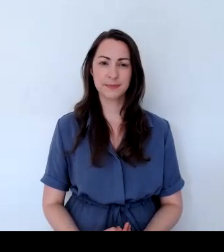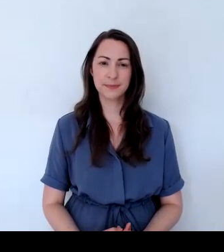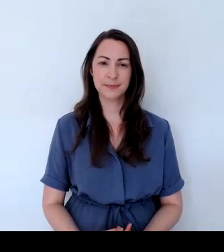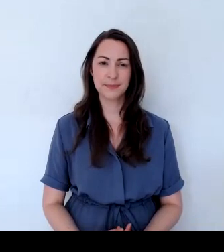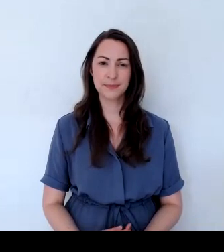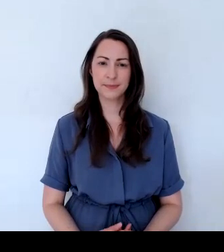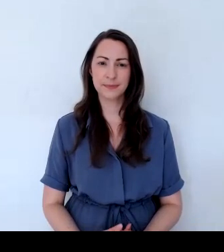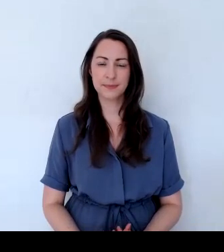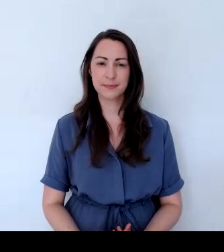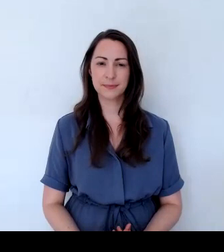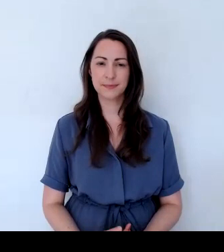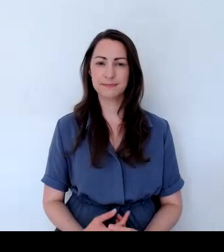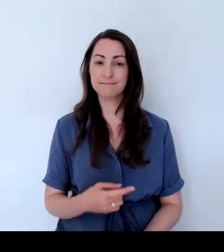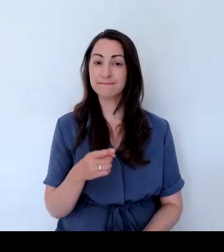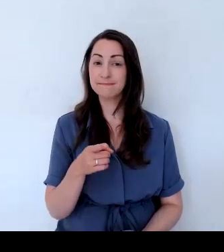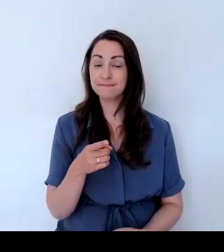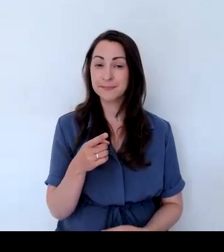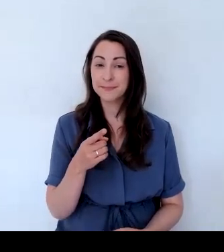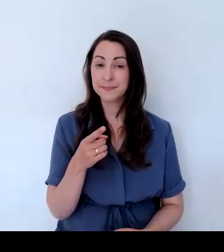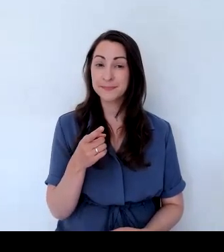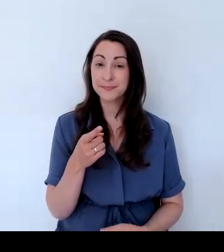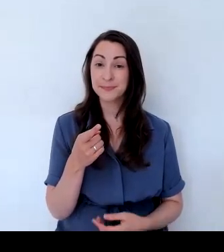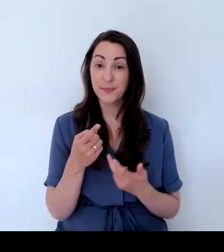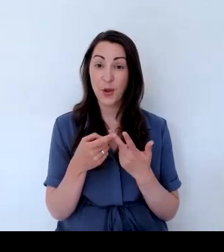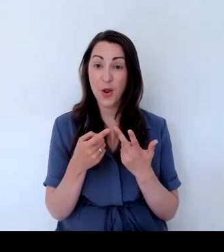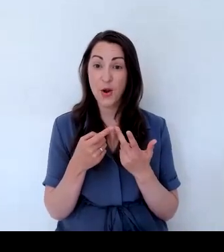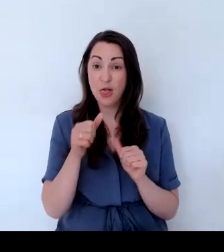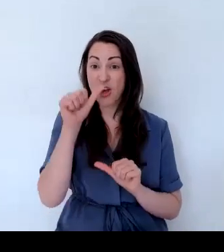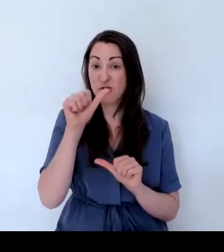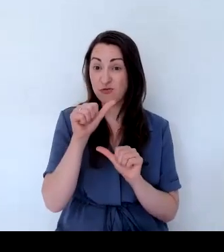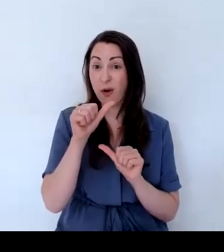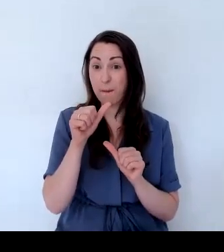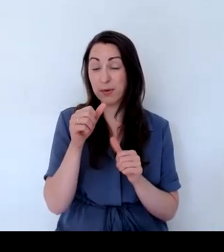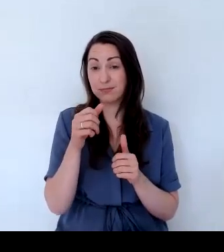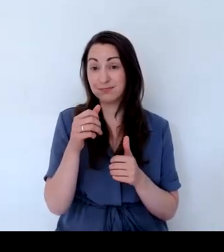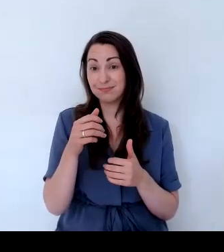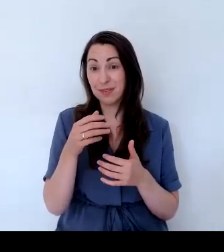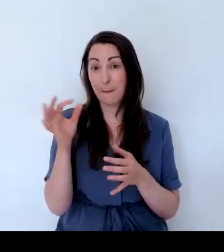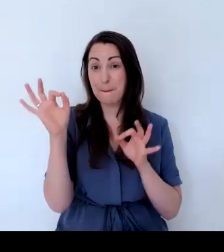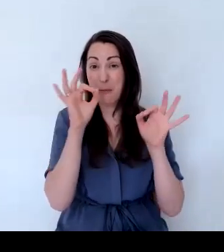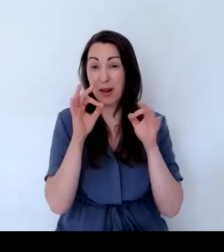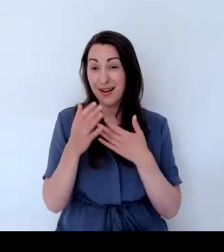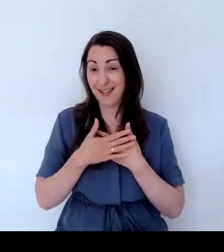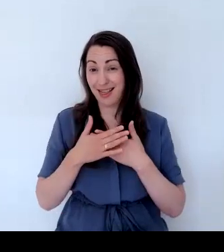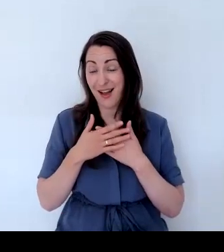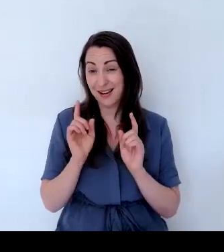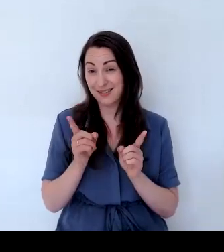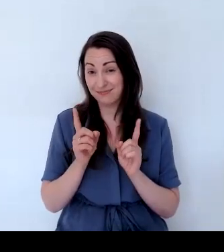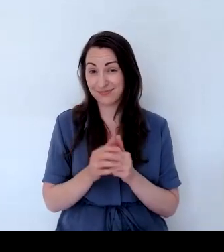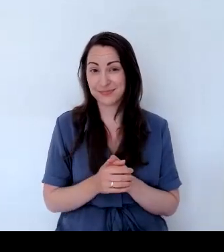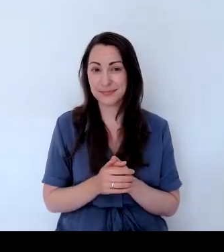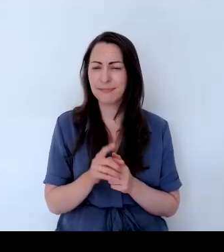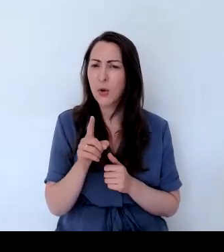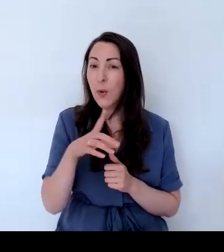shrub that would really attract the pollinators. Now, you might remember, if you were at one of my